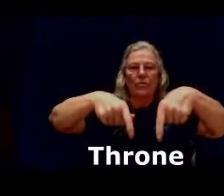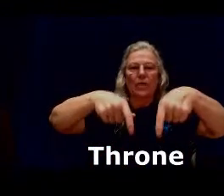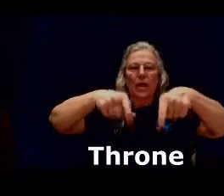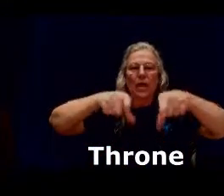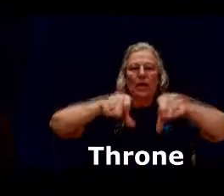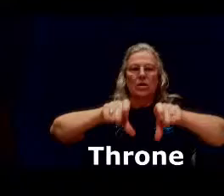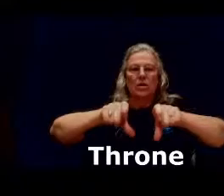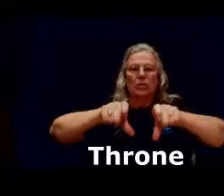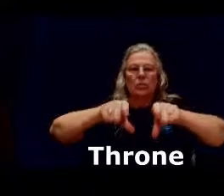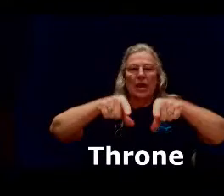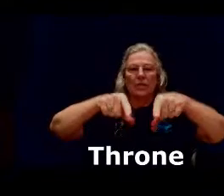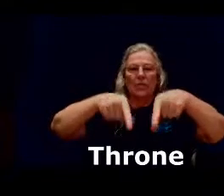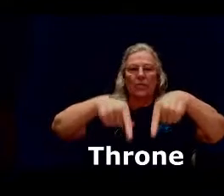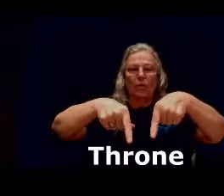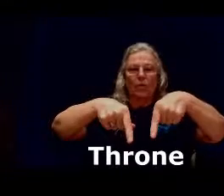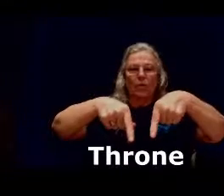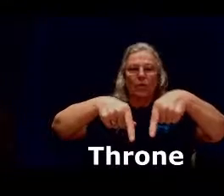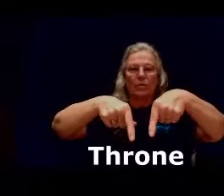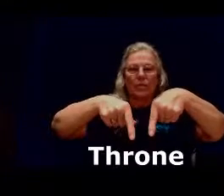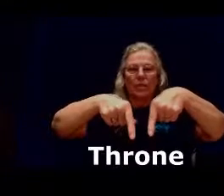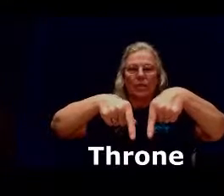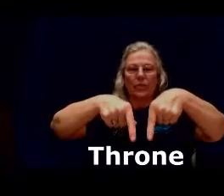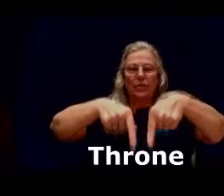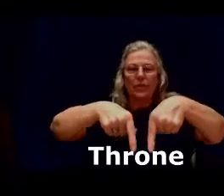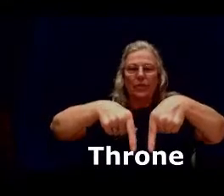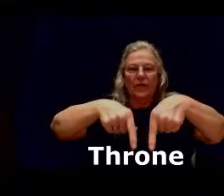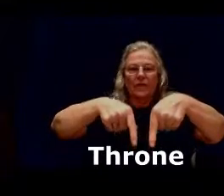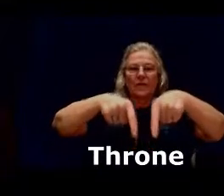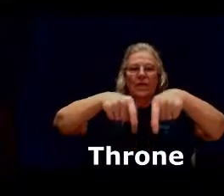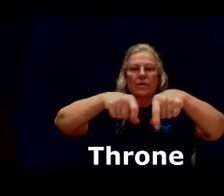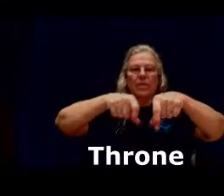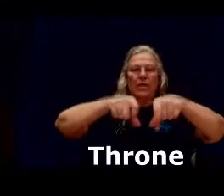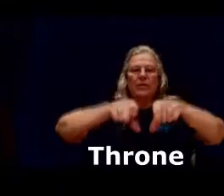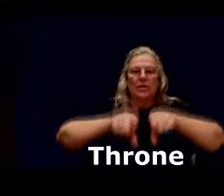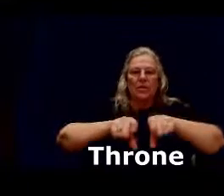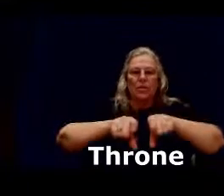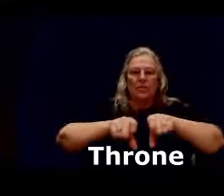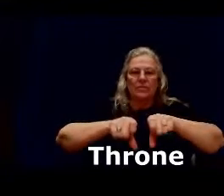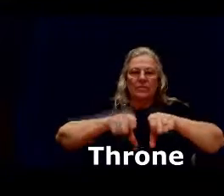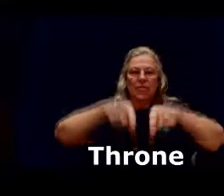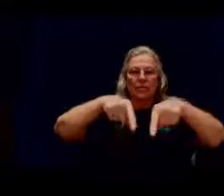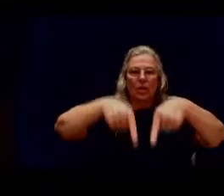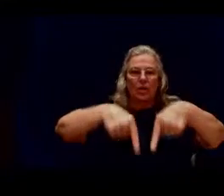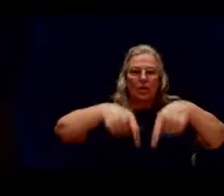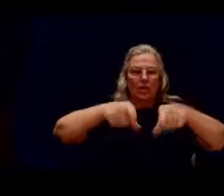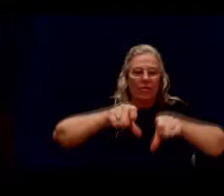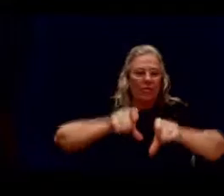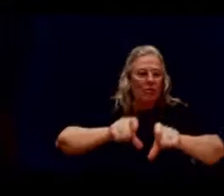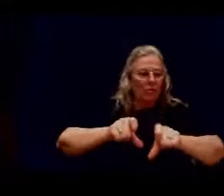and you take the throne with the pointer fingers down and then your thumbs down throne